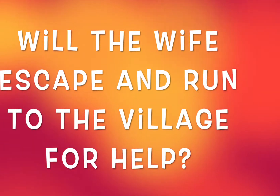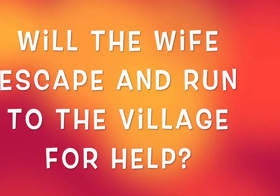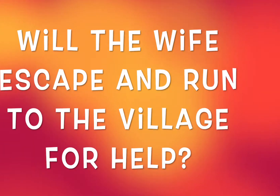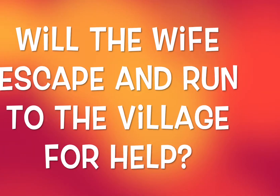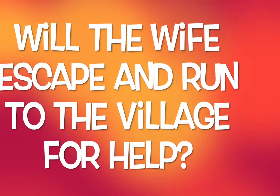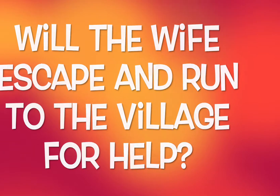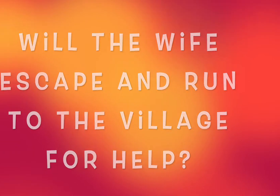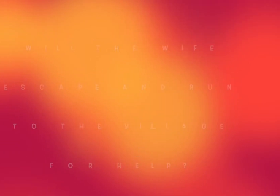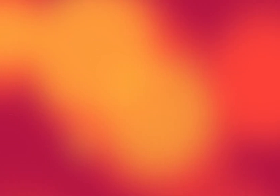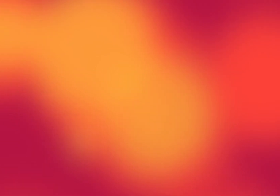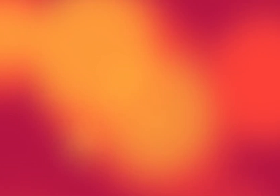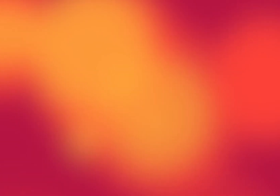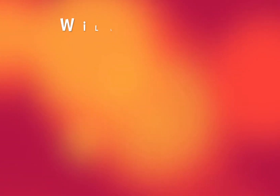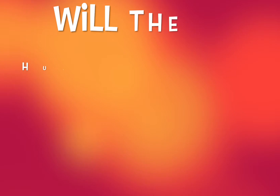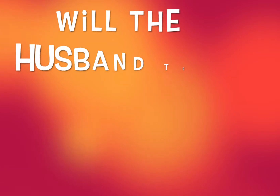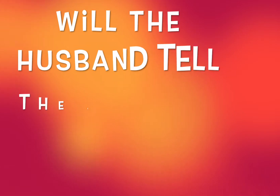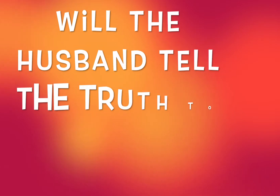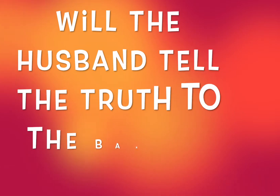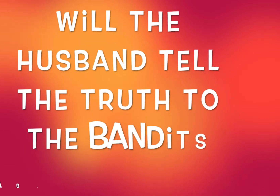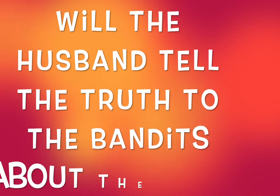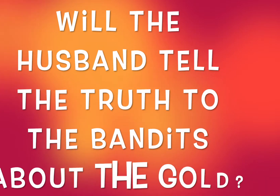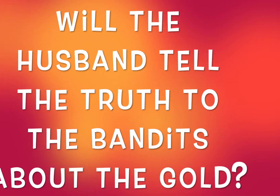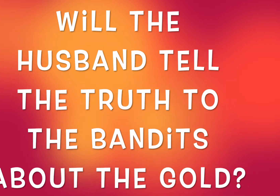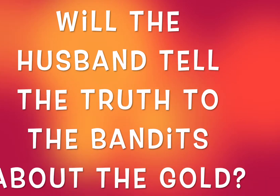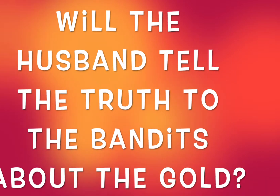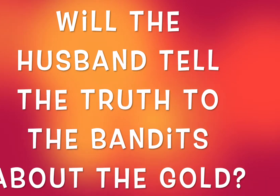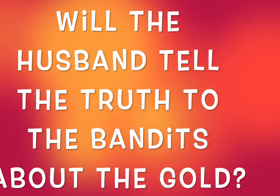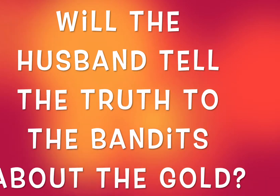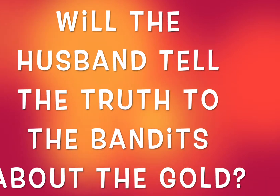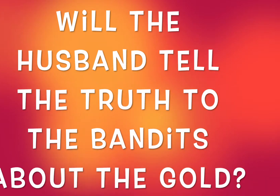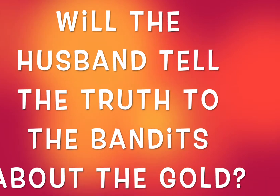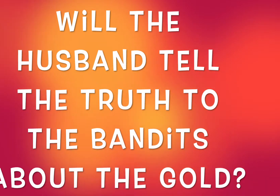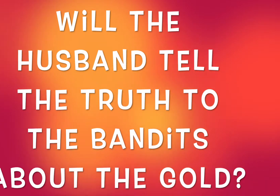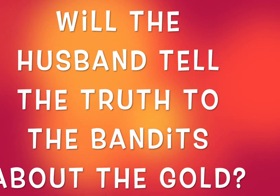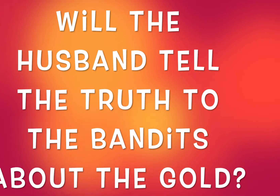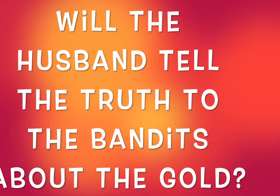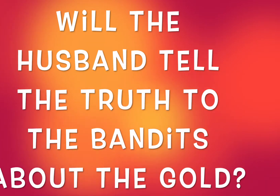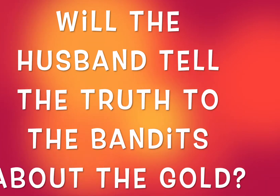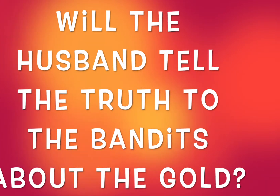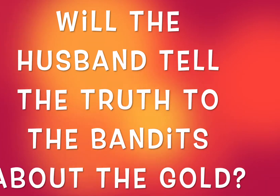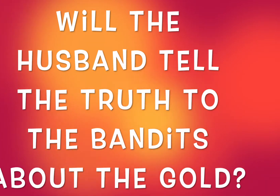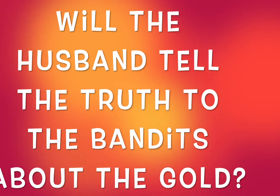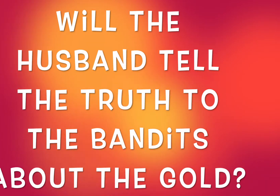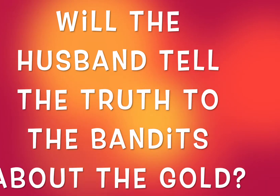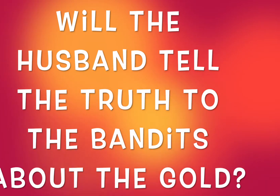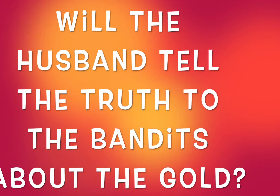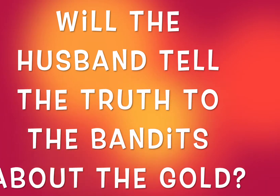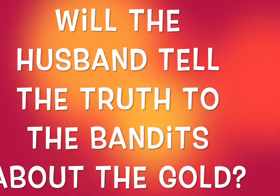help? Or will the husband tell the truth to the bandits about the gold?